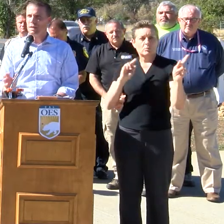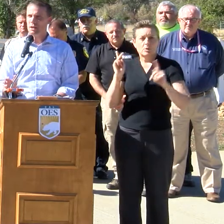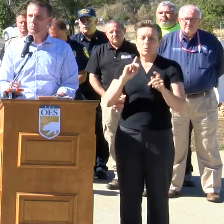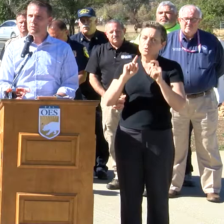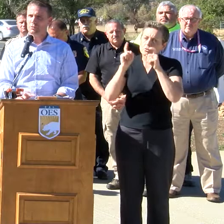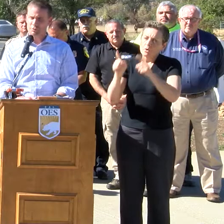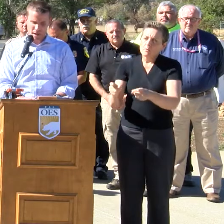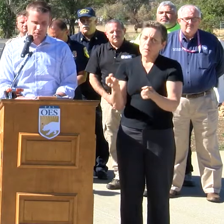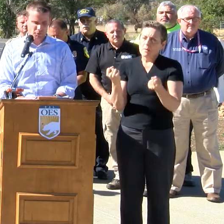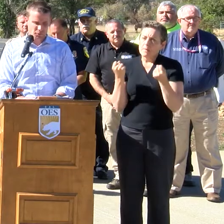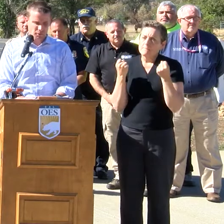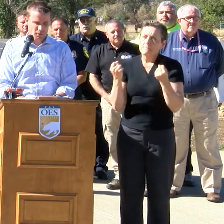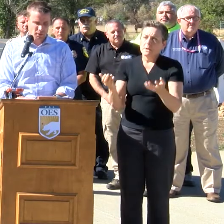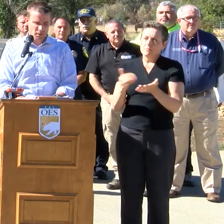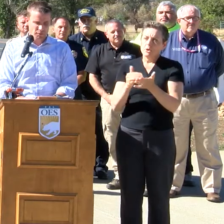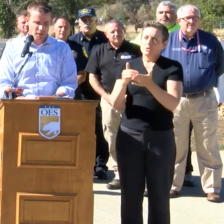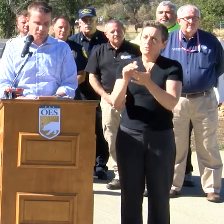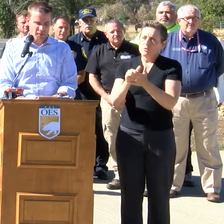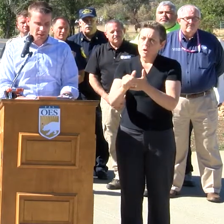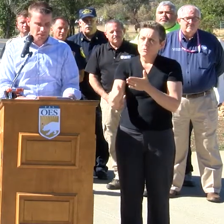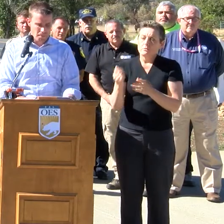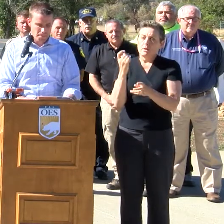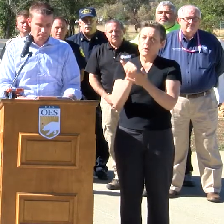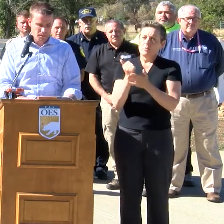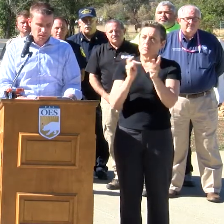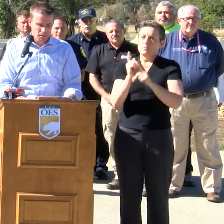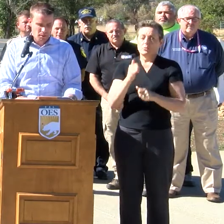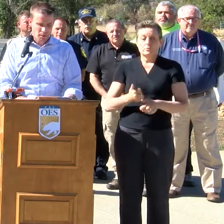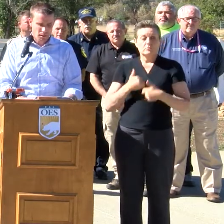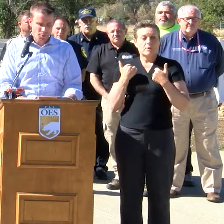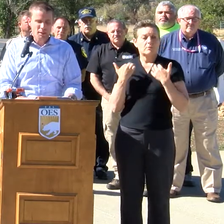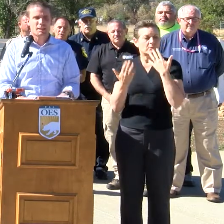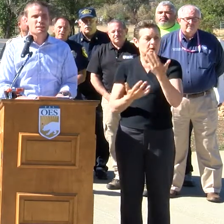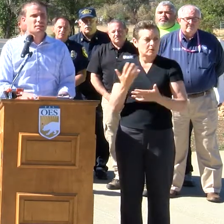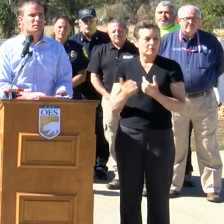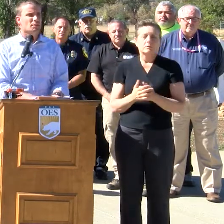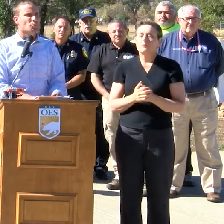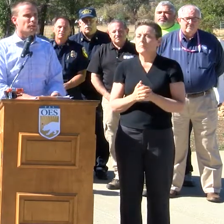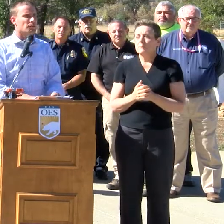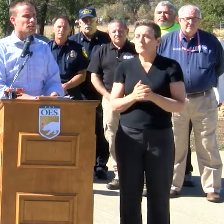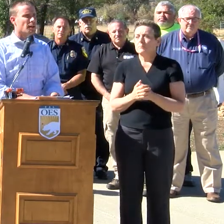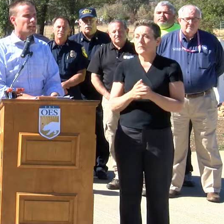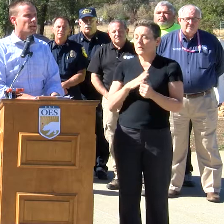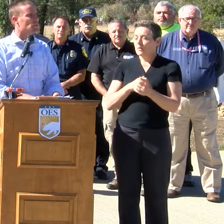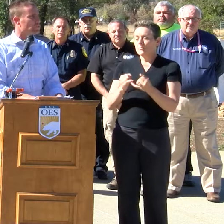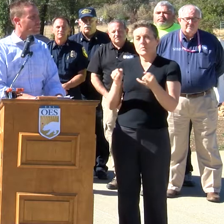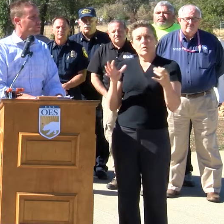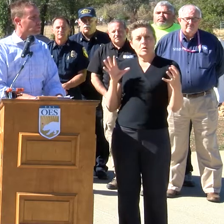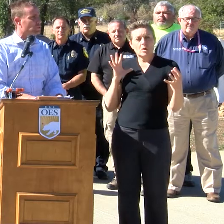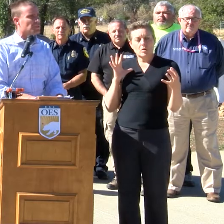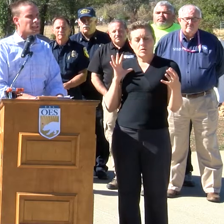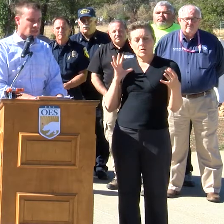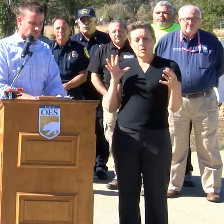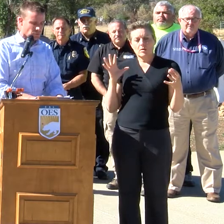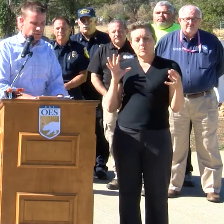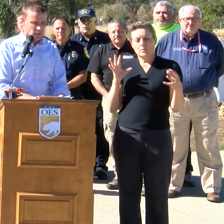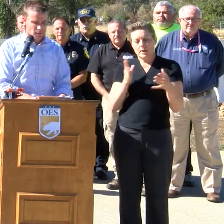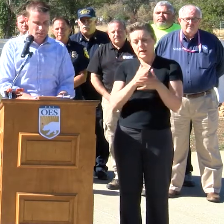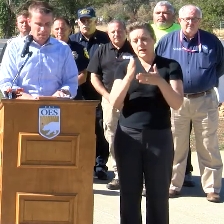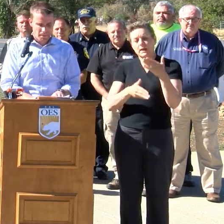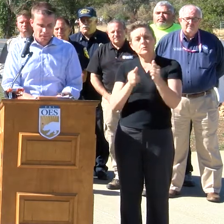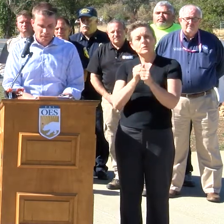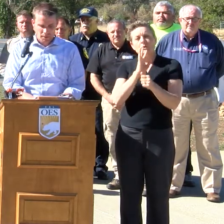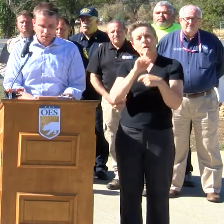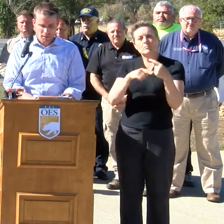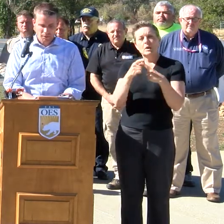to help the survivors of the Valley Fire. I want to end with talking about resources from the state of California.